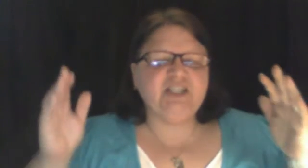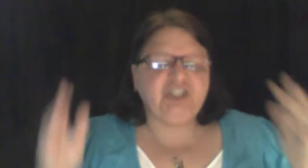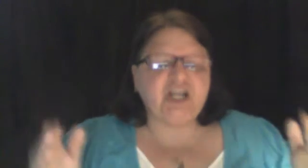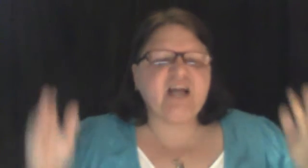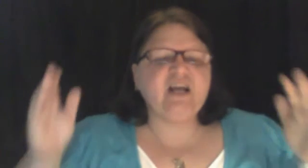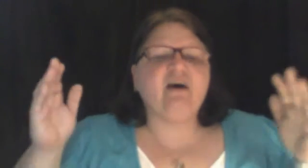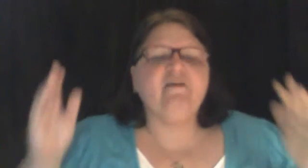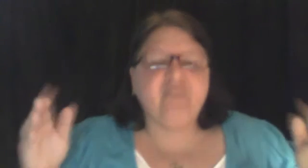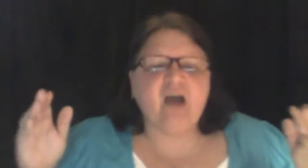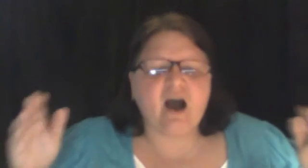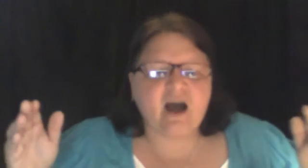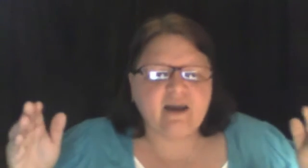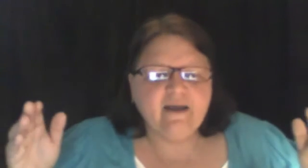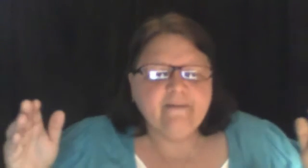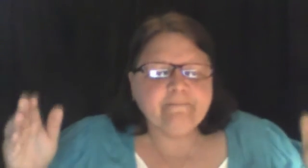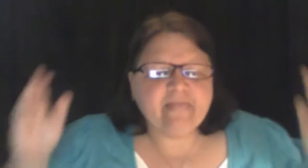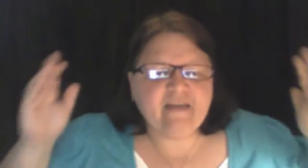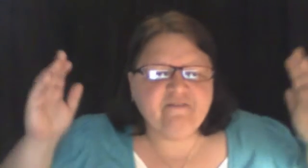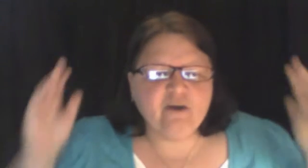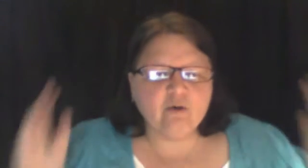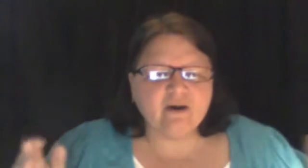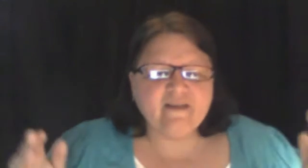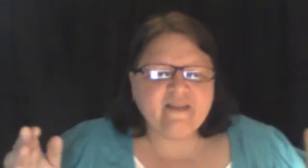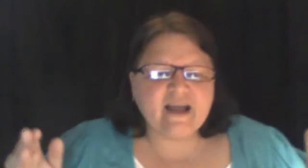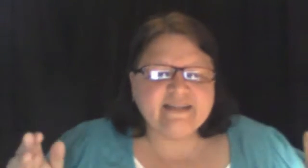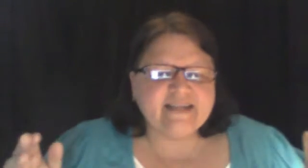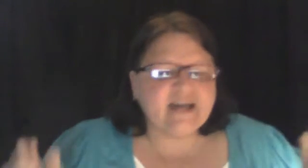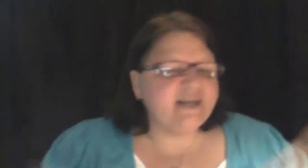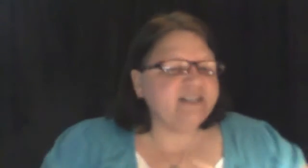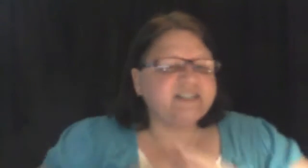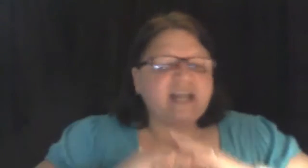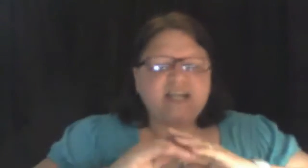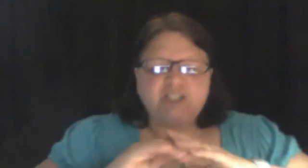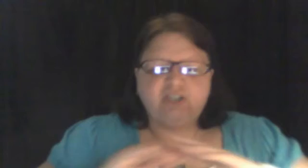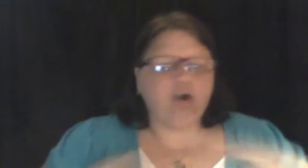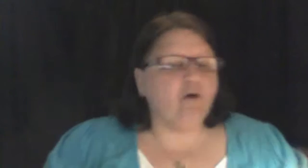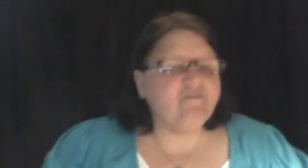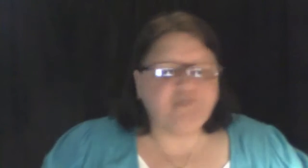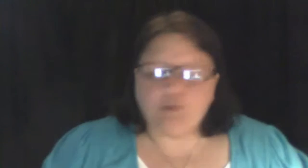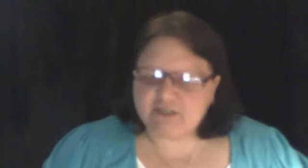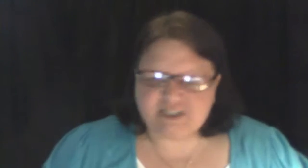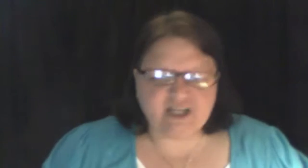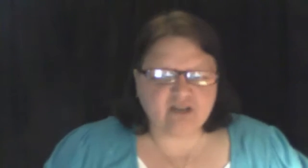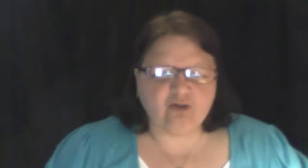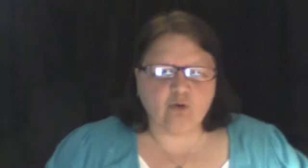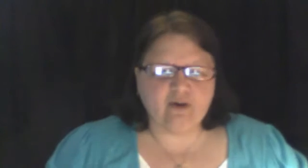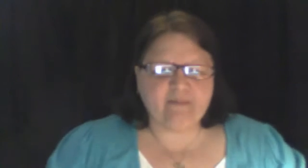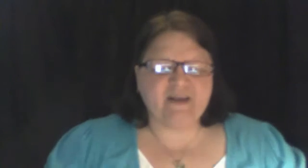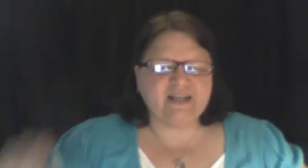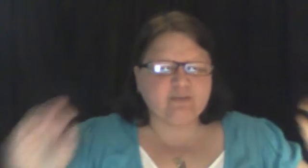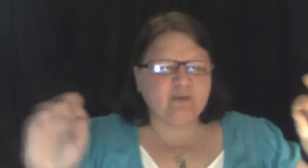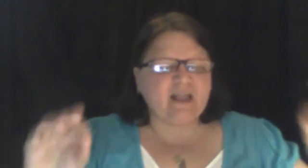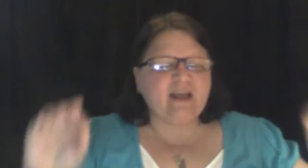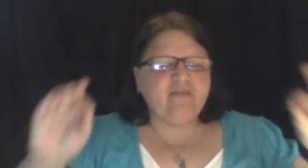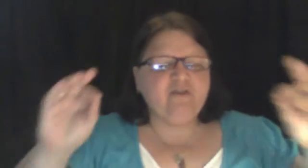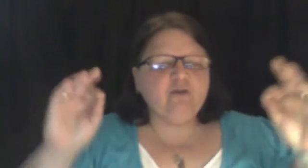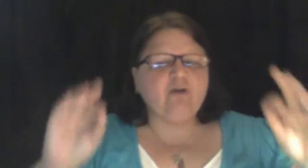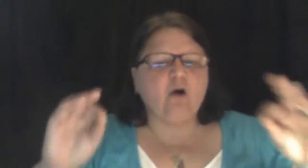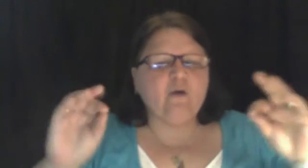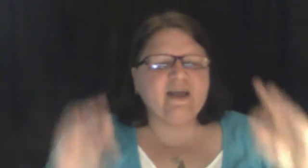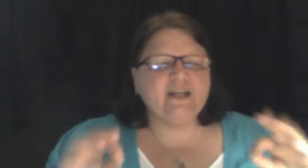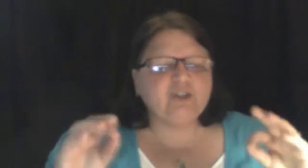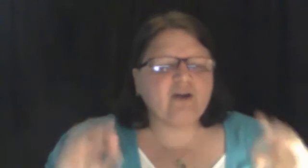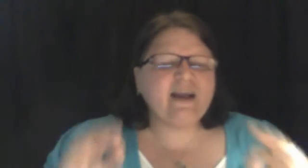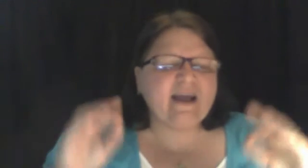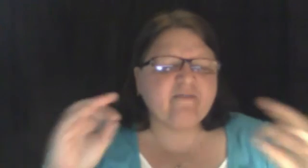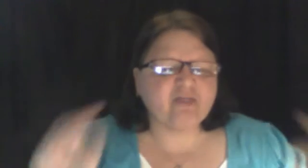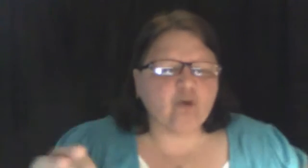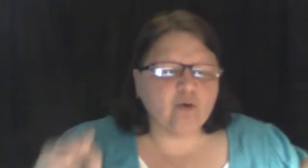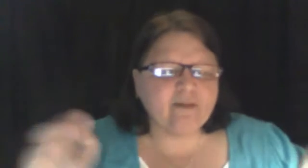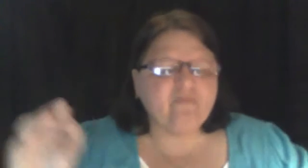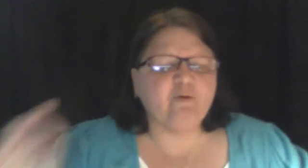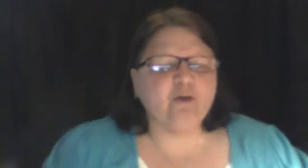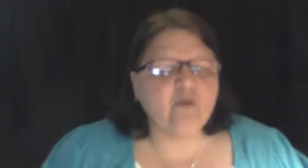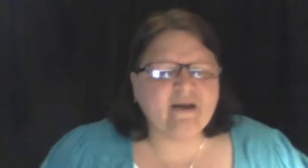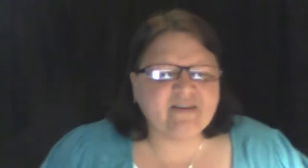agenda of God. If you are in the identity stage, don't force the authority because if you go in and try to have authority before you have